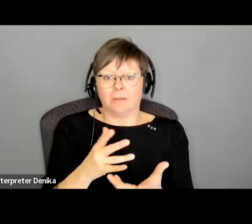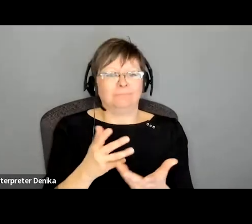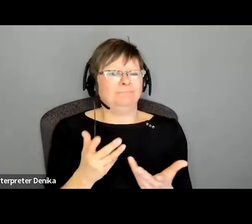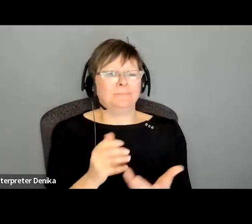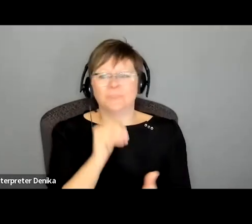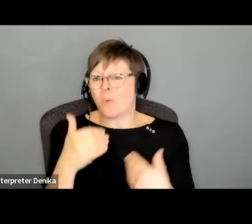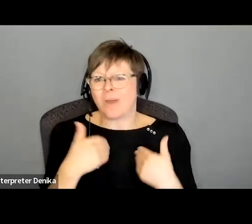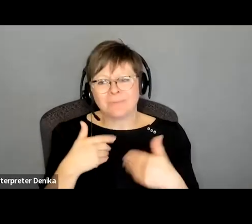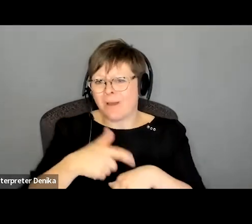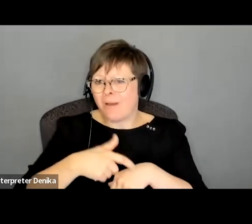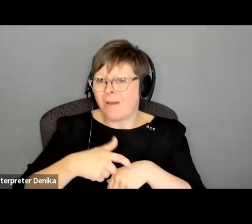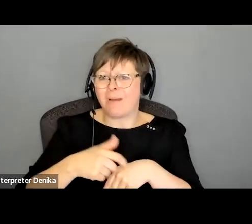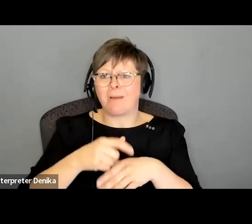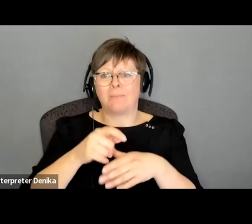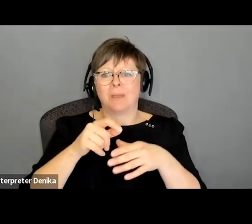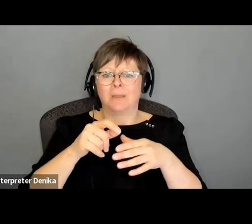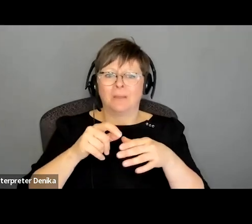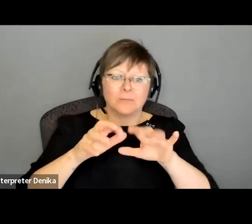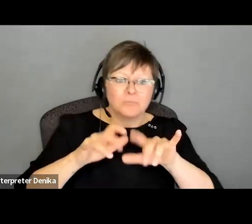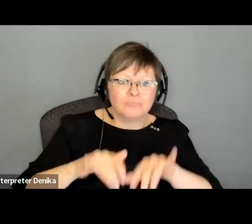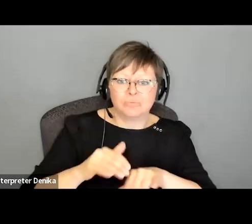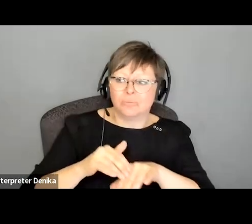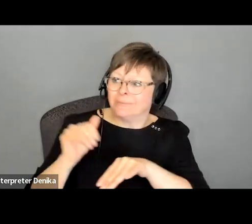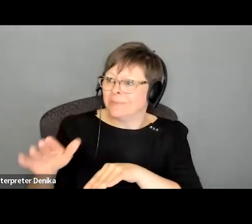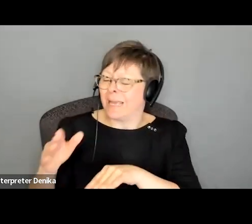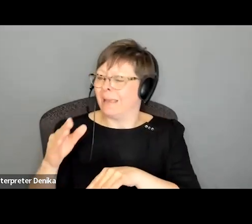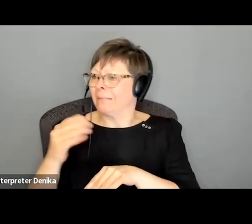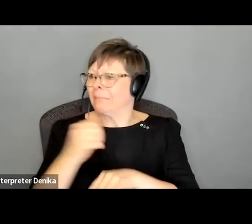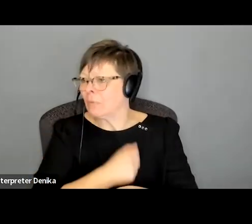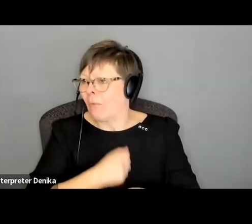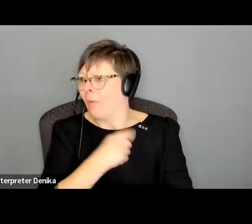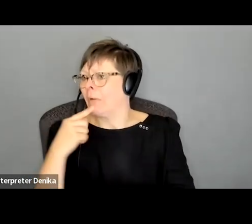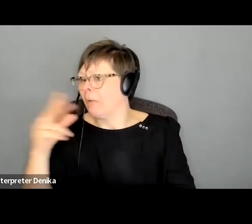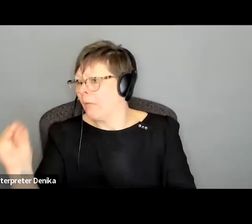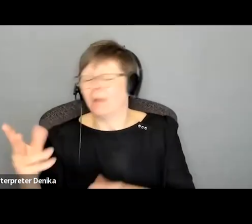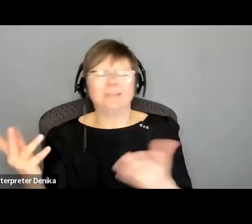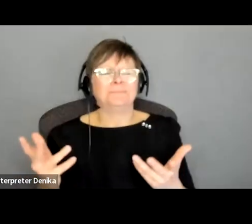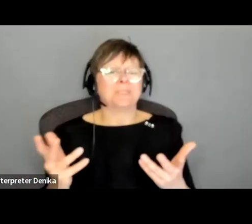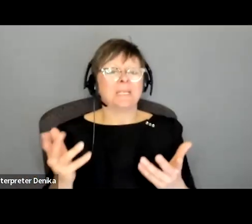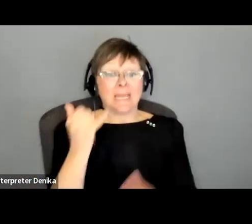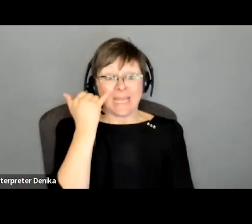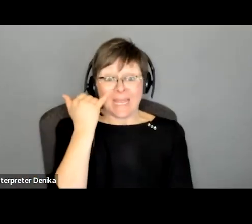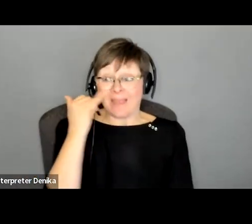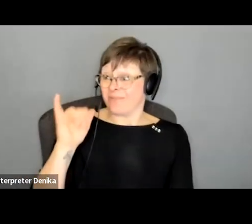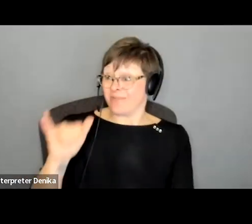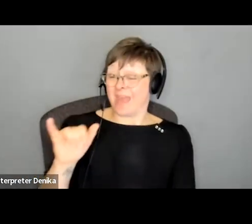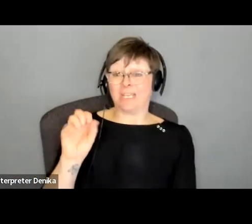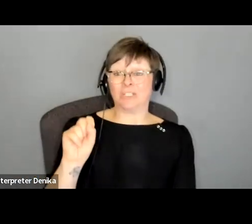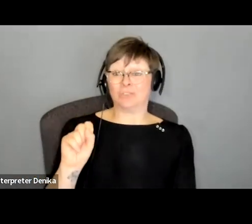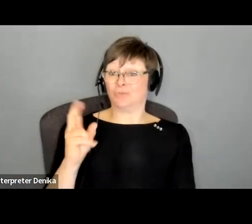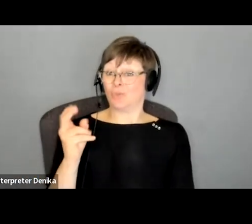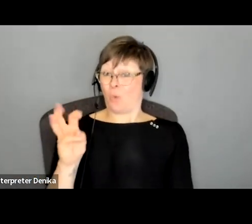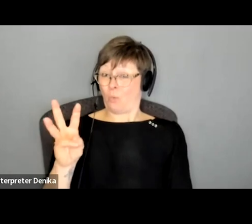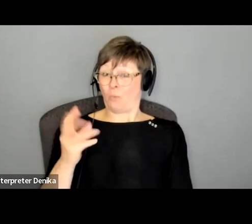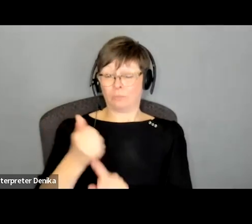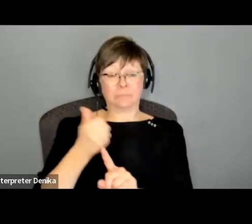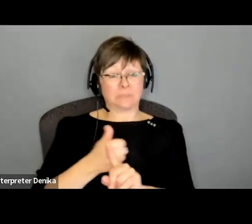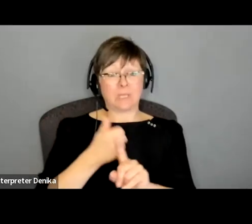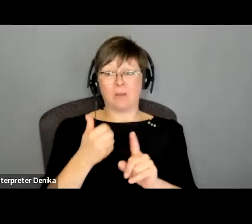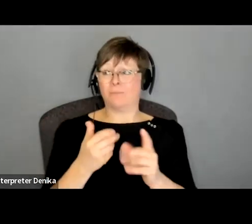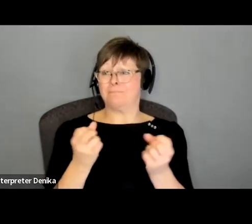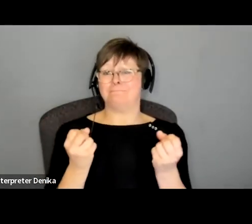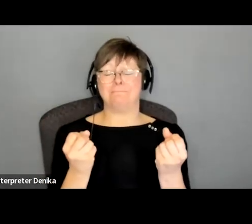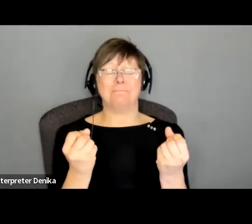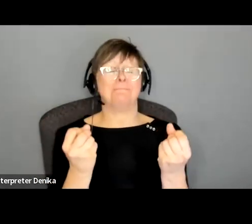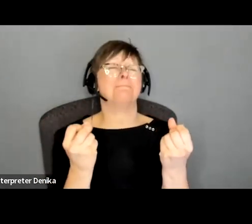but it's a no um because it's if if it's a volume show a show where we're seeing lots of people which usually